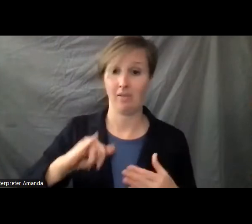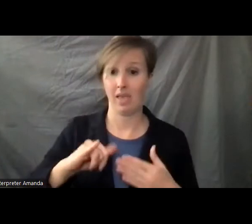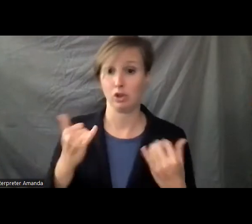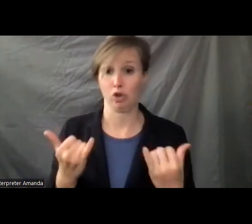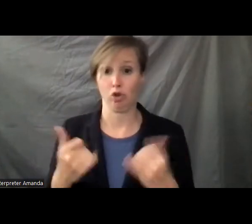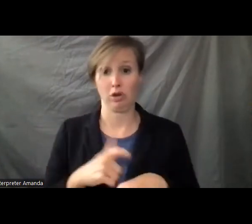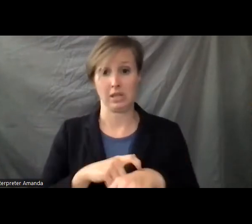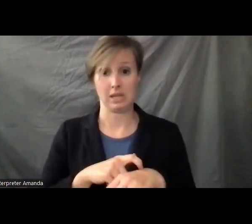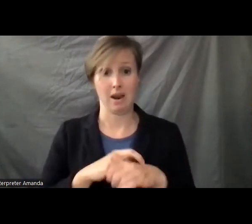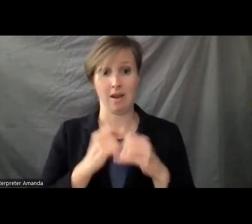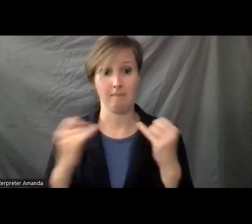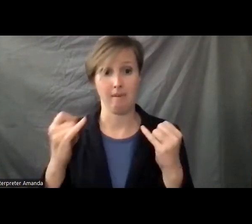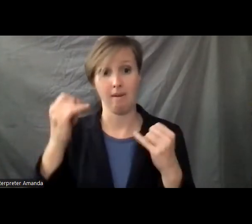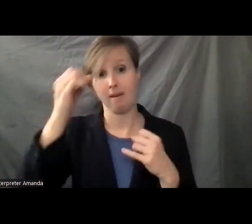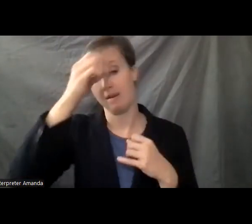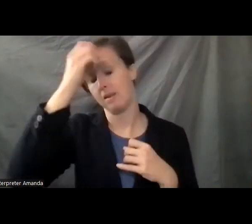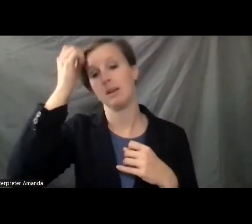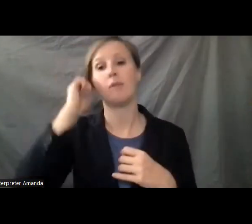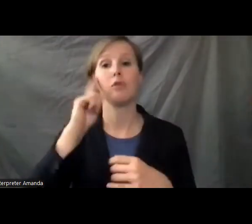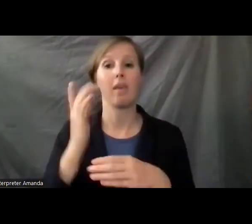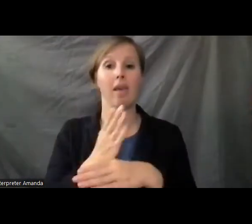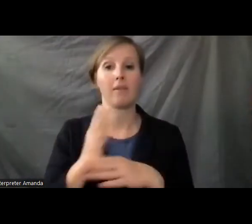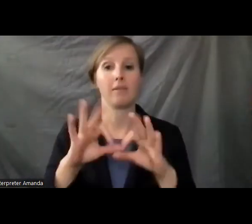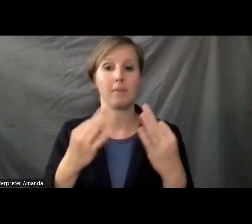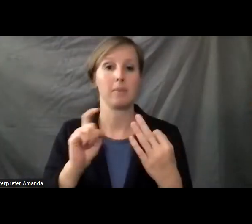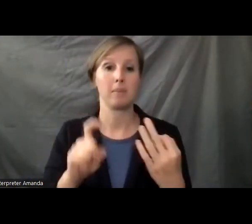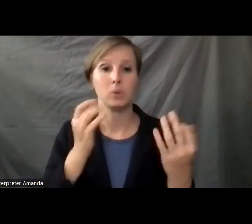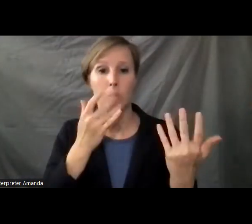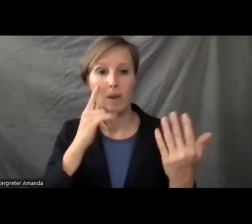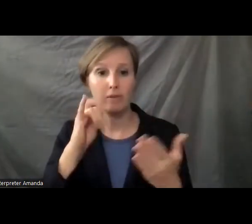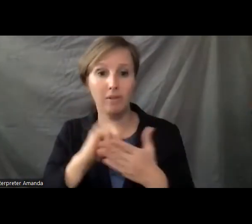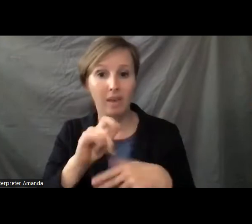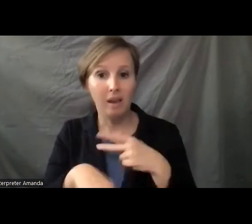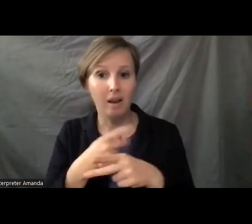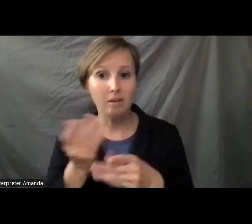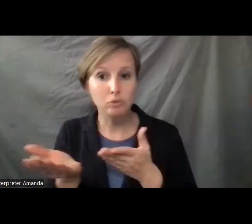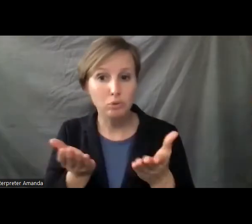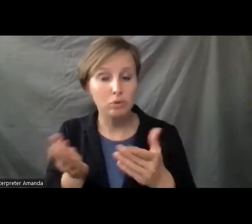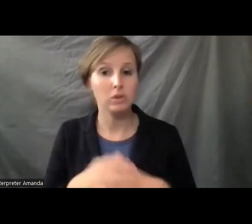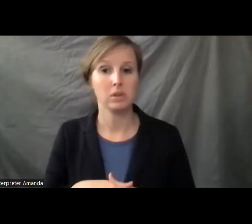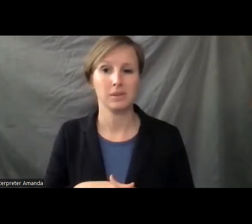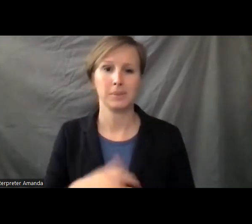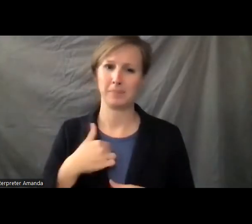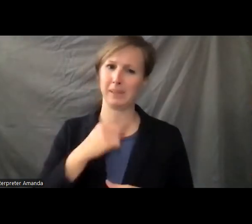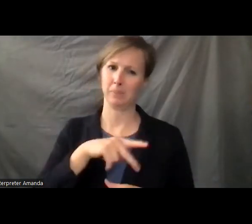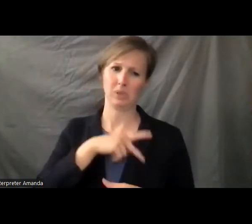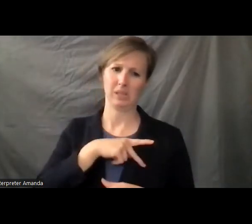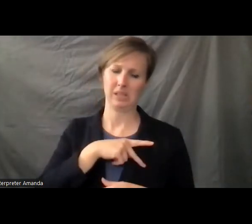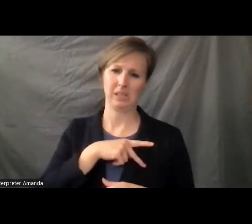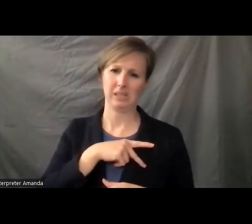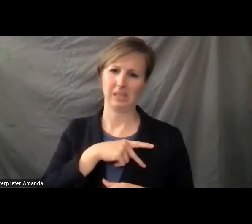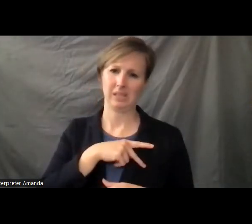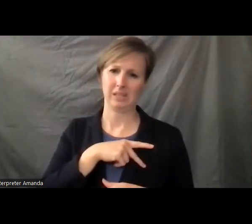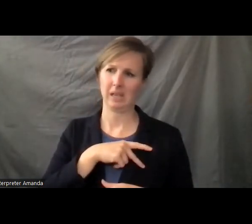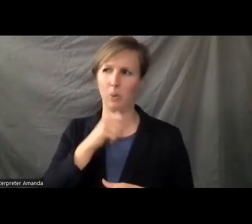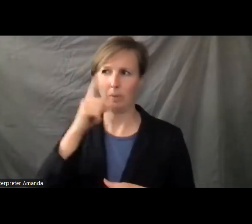frame which the average family waits for these services. And I personally don't see this as a lack of